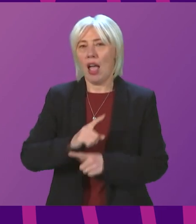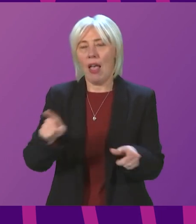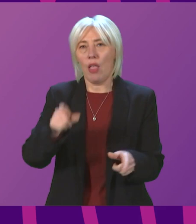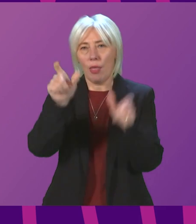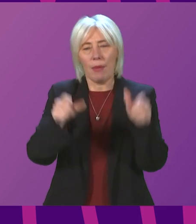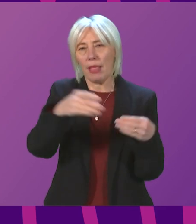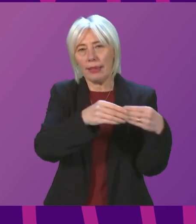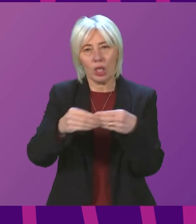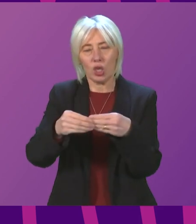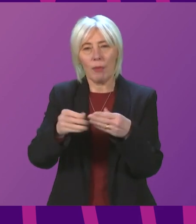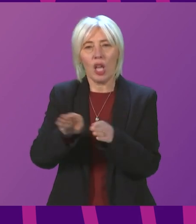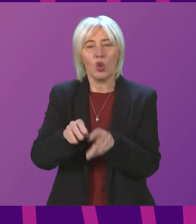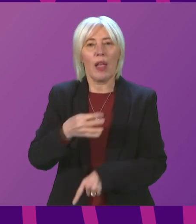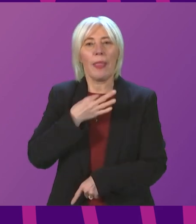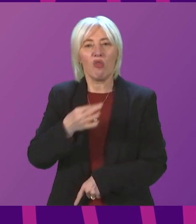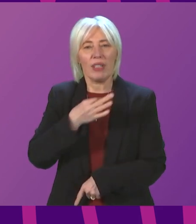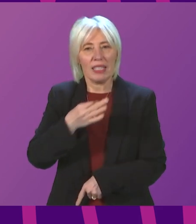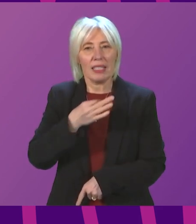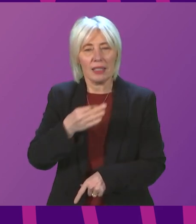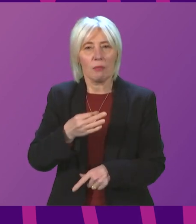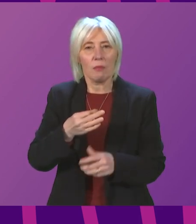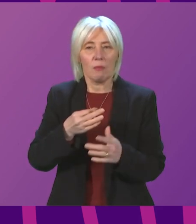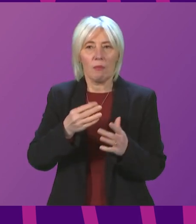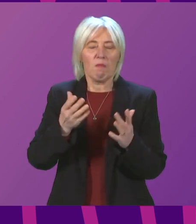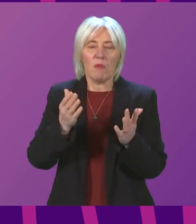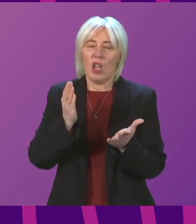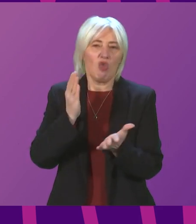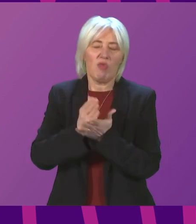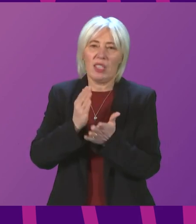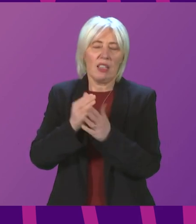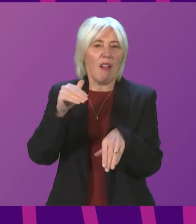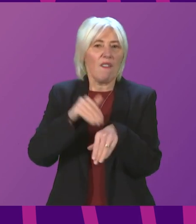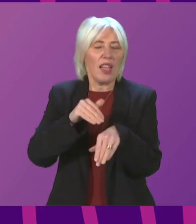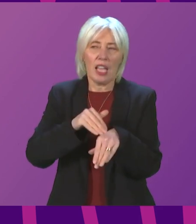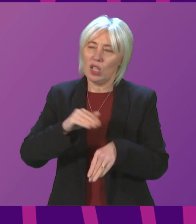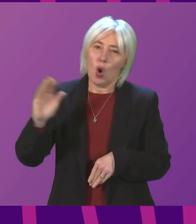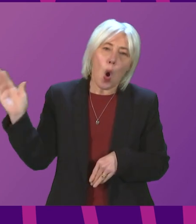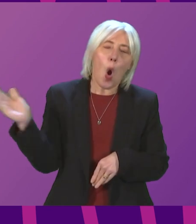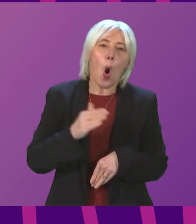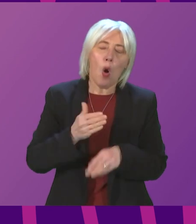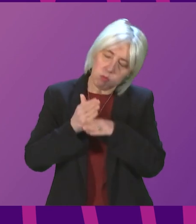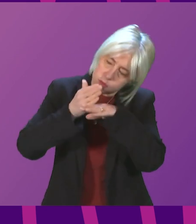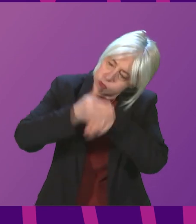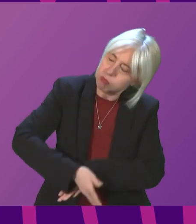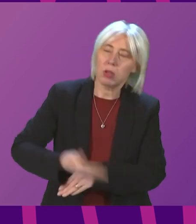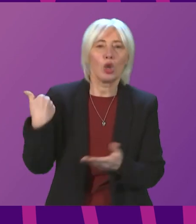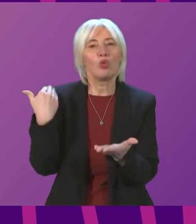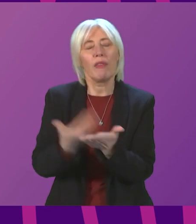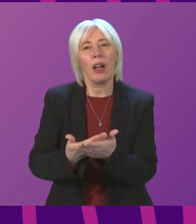risks undermining all the efforts made so far?